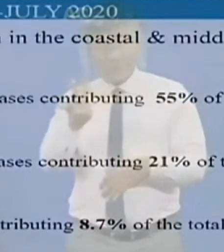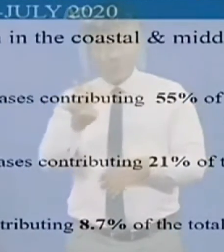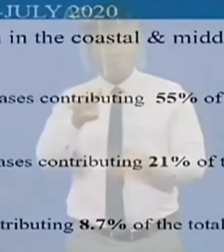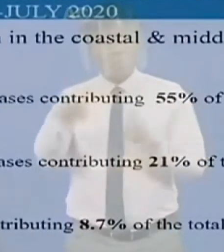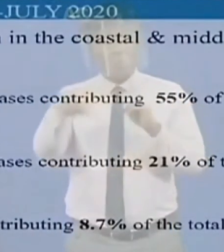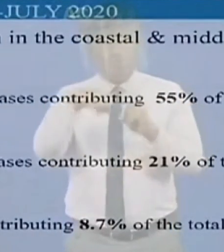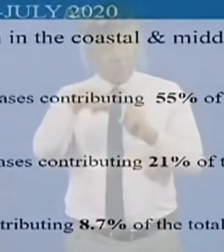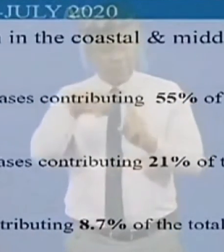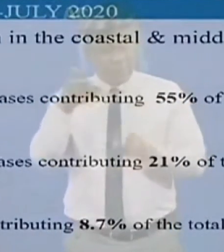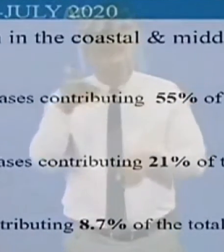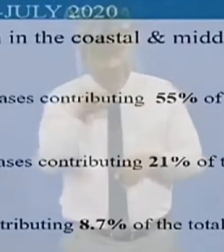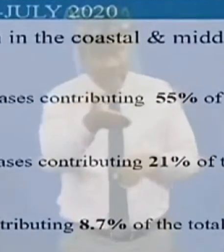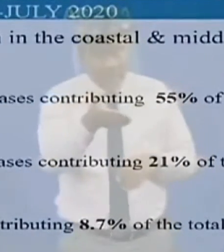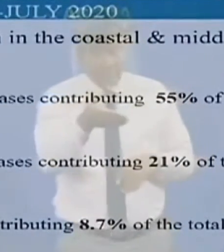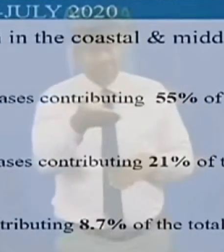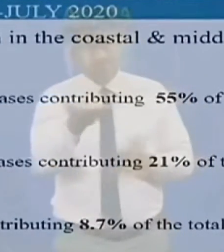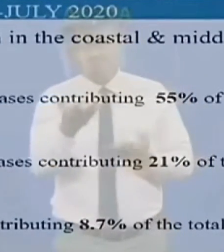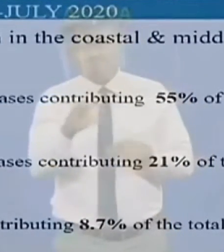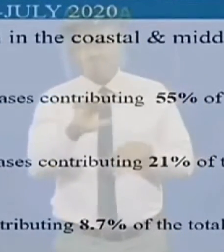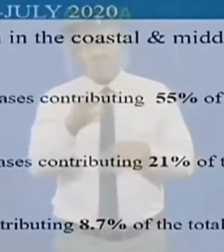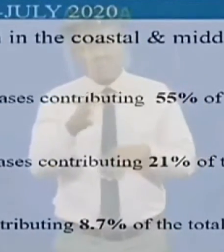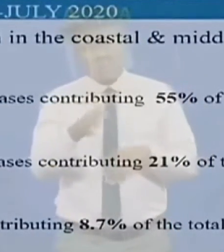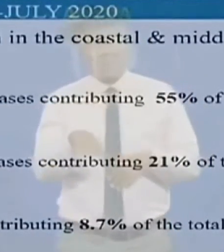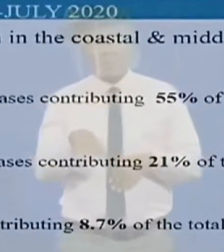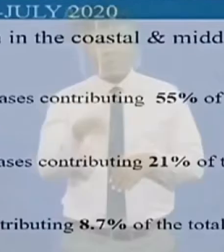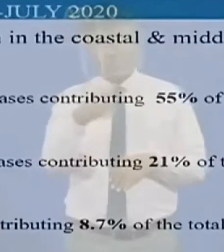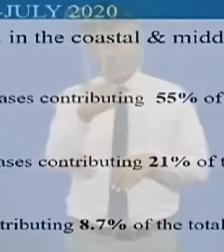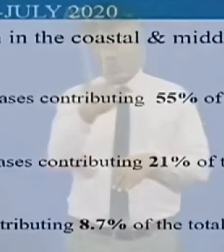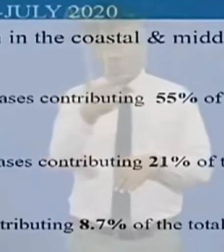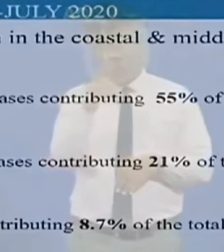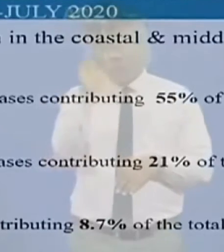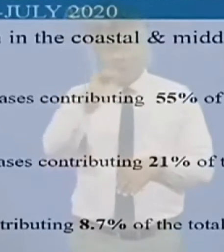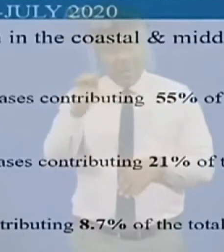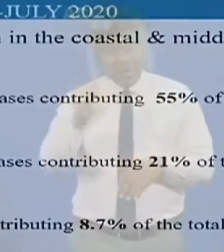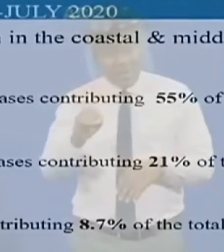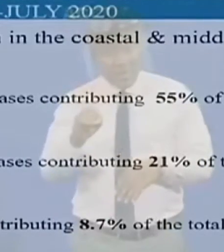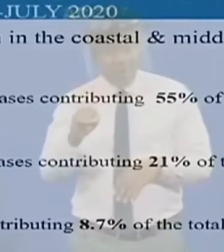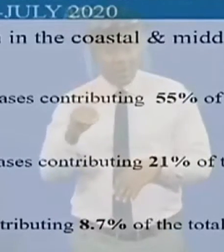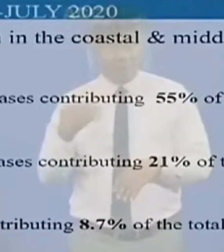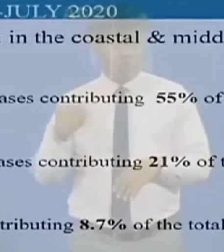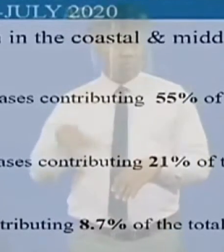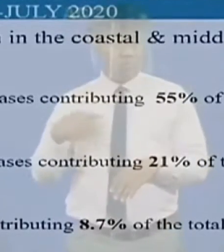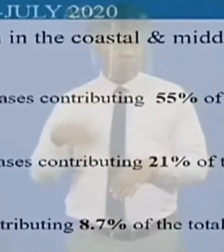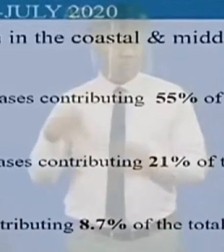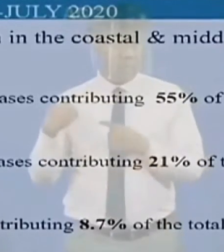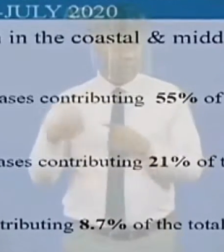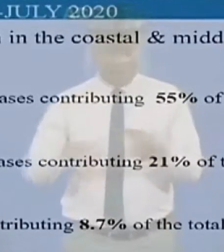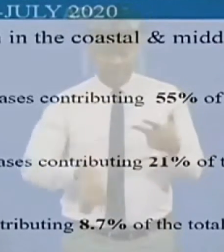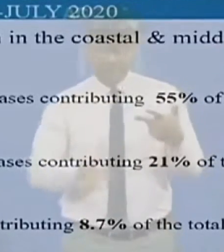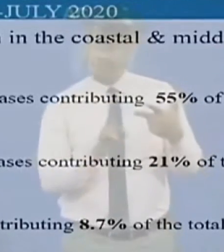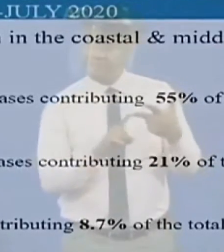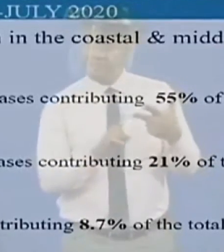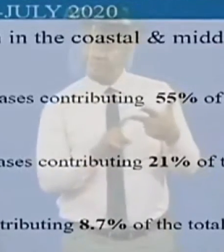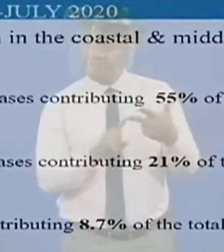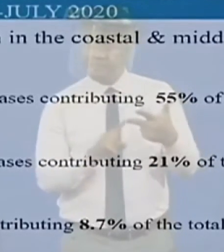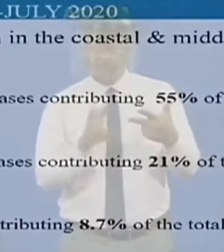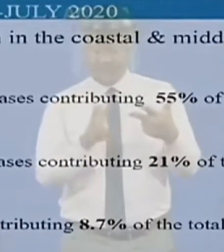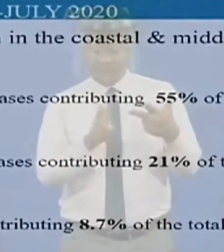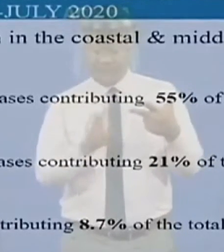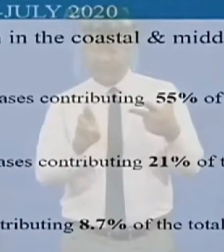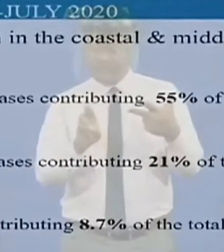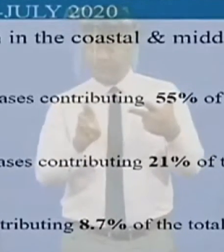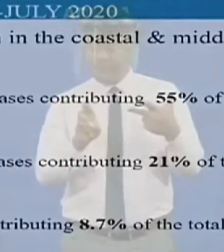cases, contributing 21% of the total confirmed cases in the country, followed by western